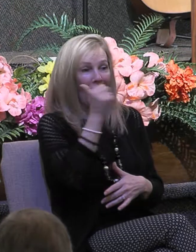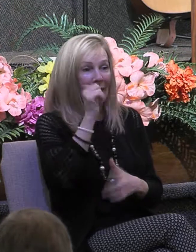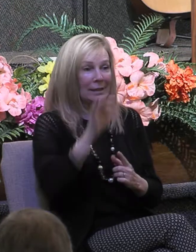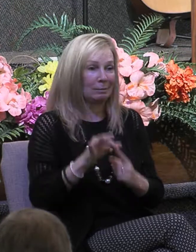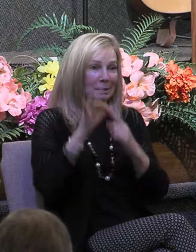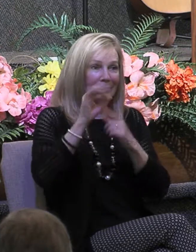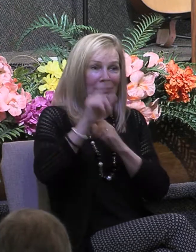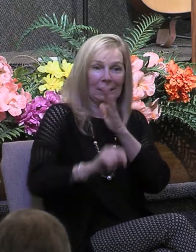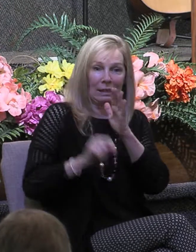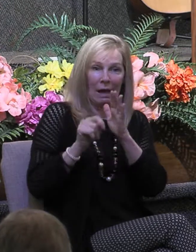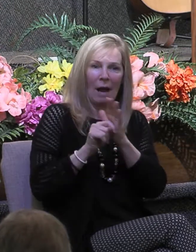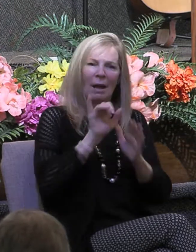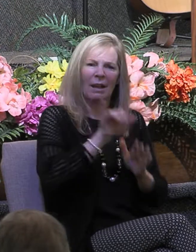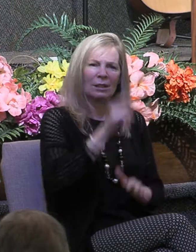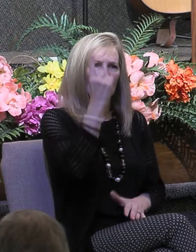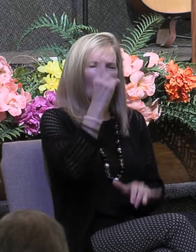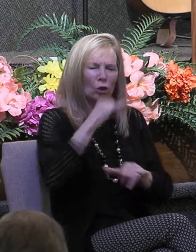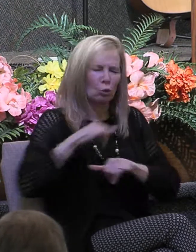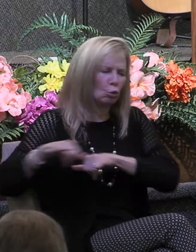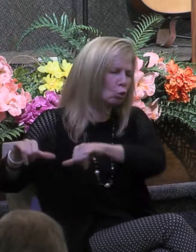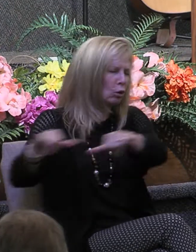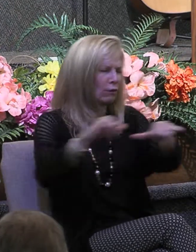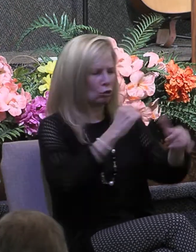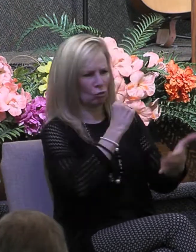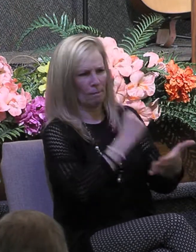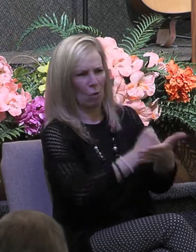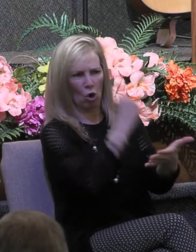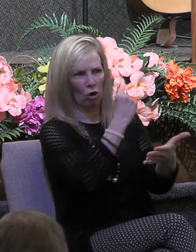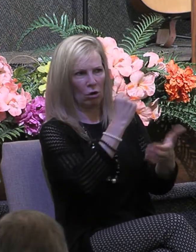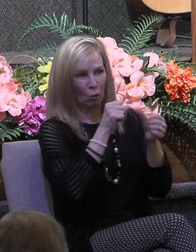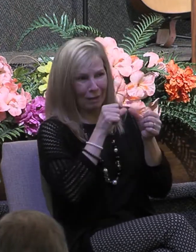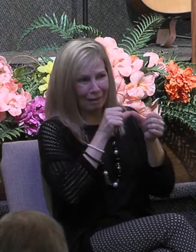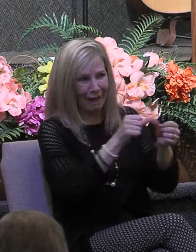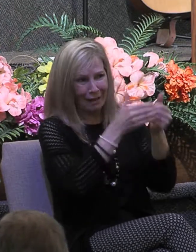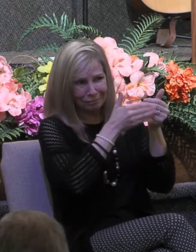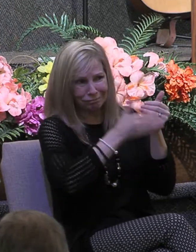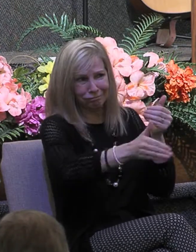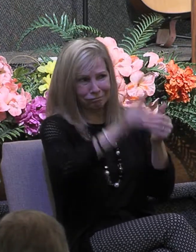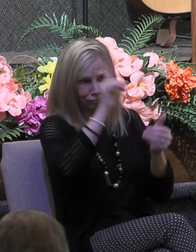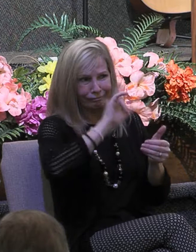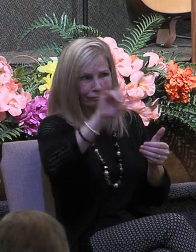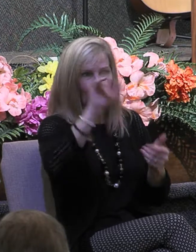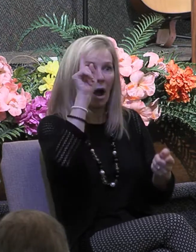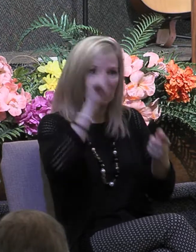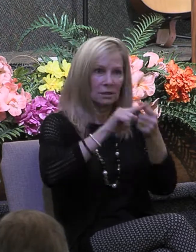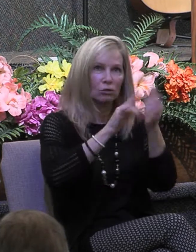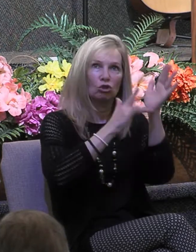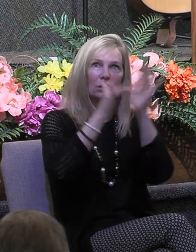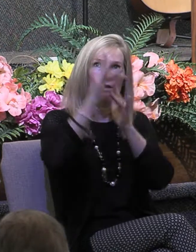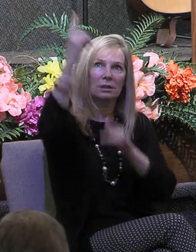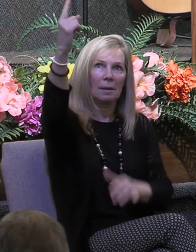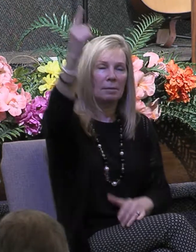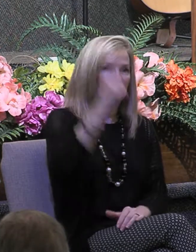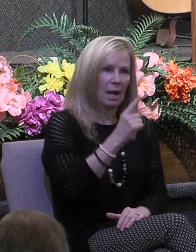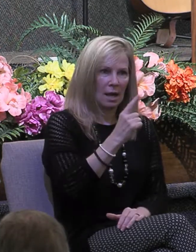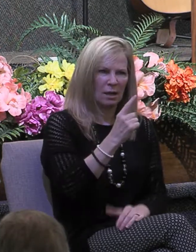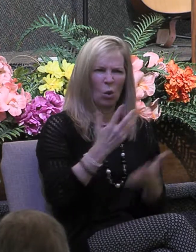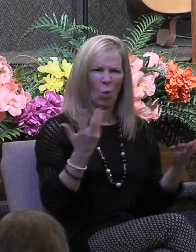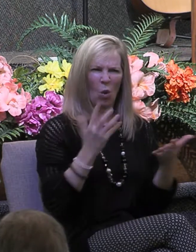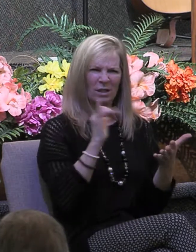a universal mark that is to last through all the ages of the church till Jesus comes back. So what is that